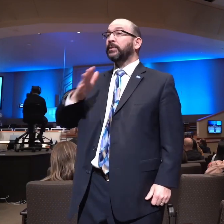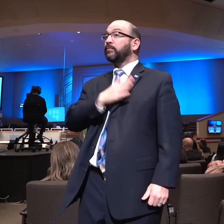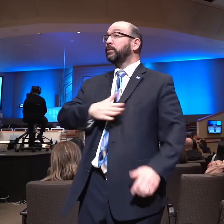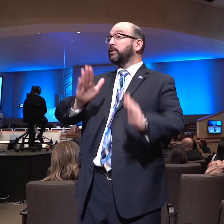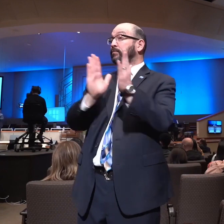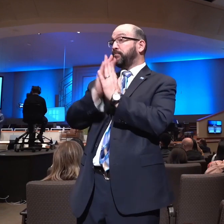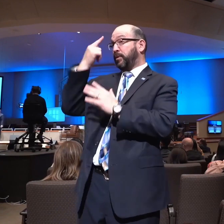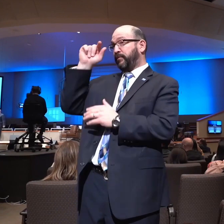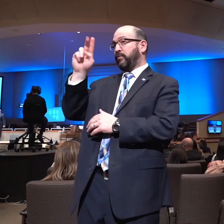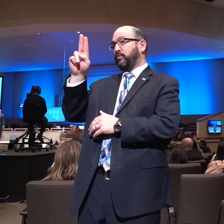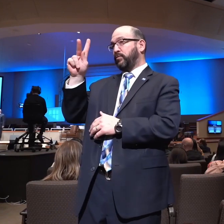Ukraine.